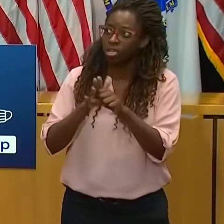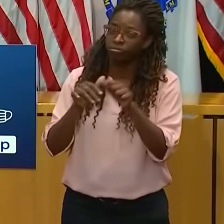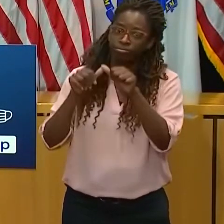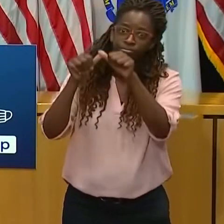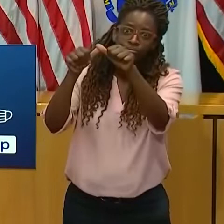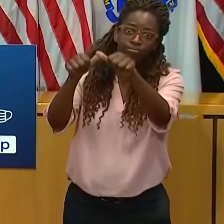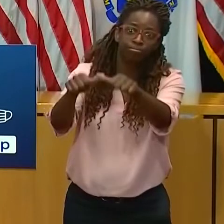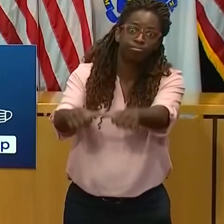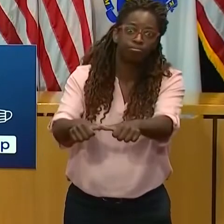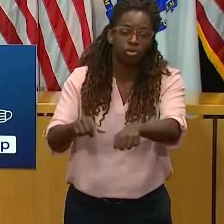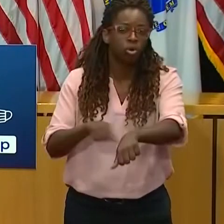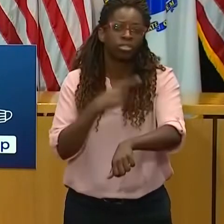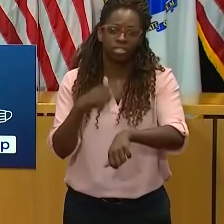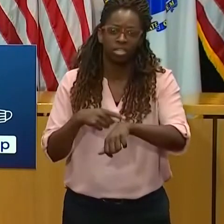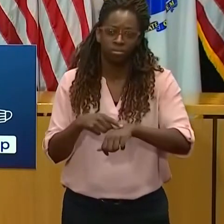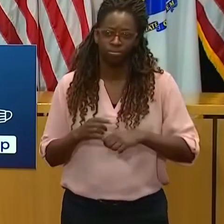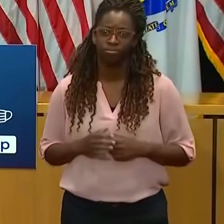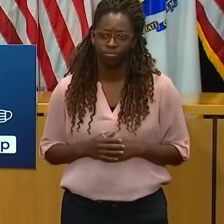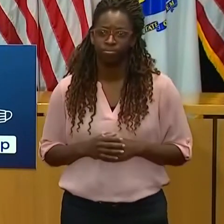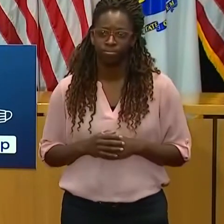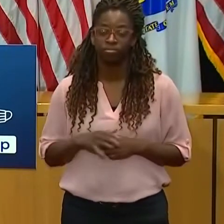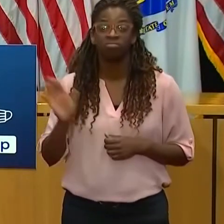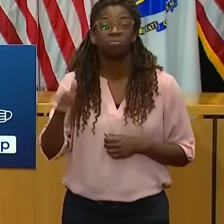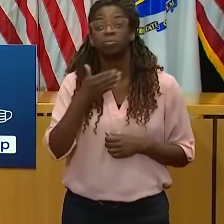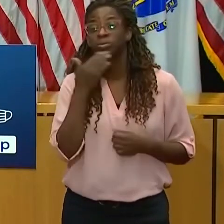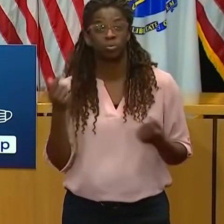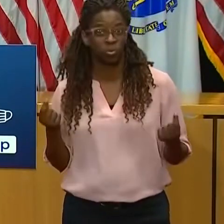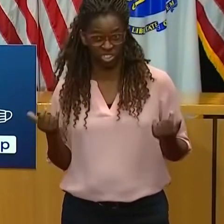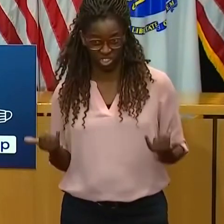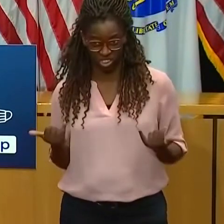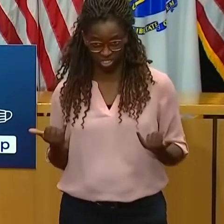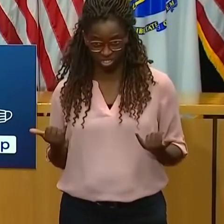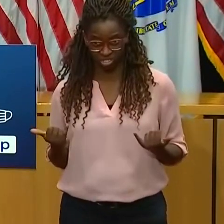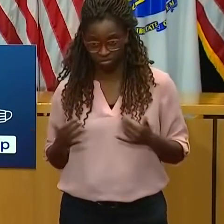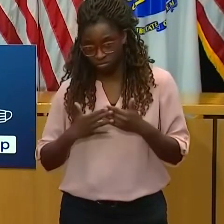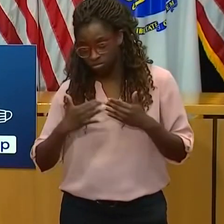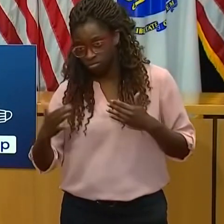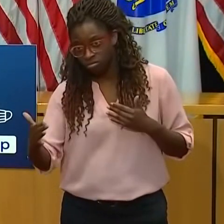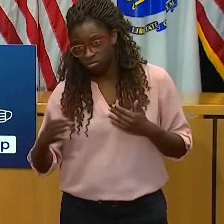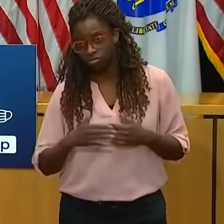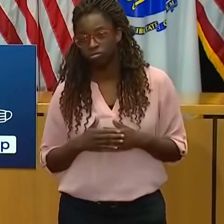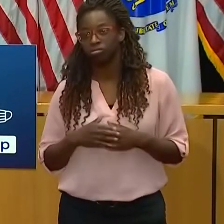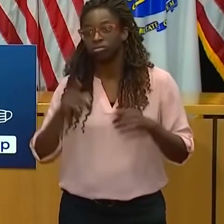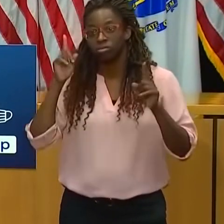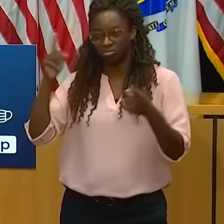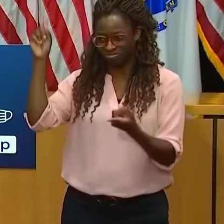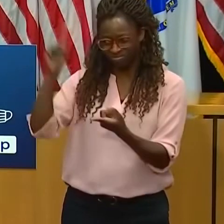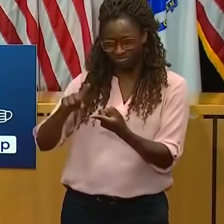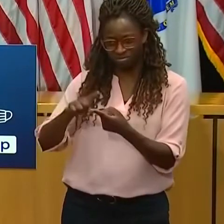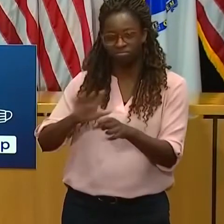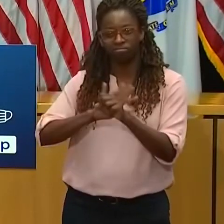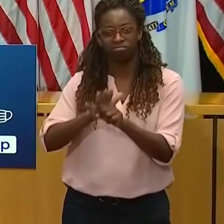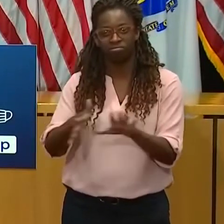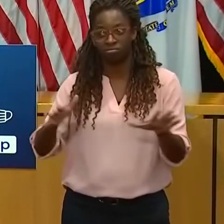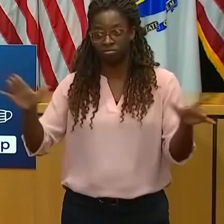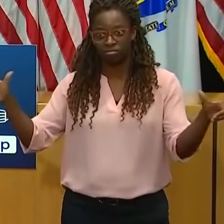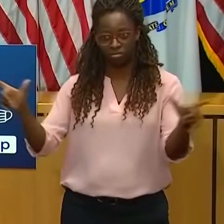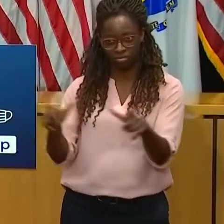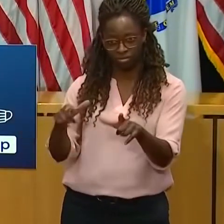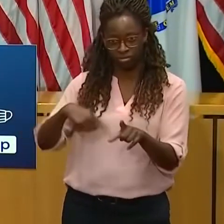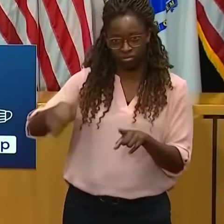time to maintain control and manage the spread is to do the things that we all know